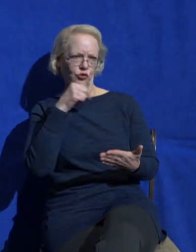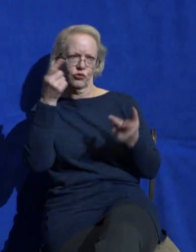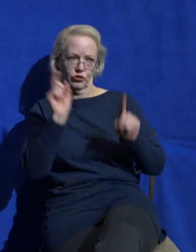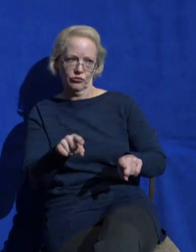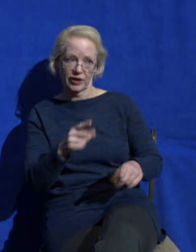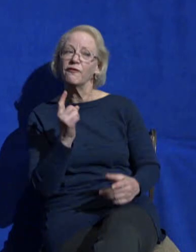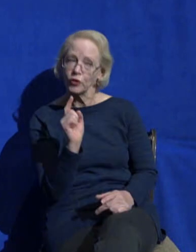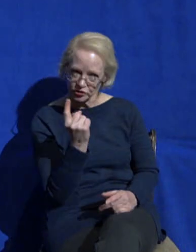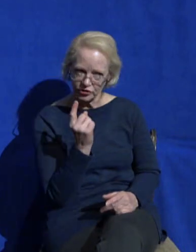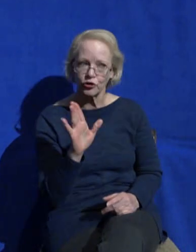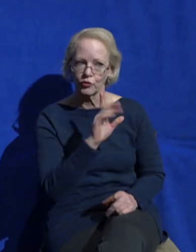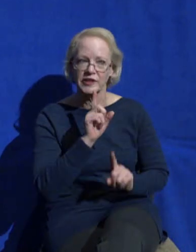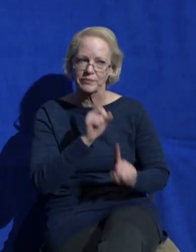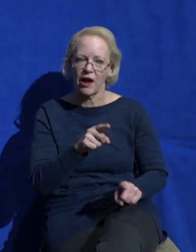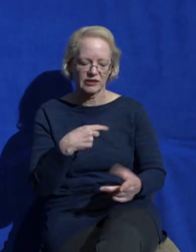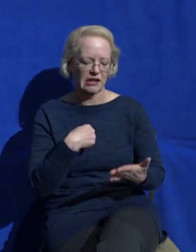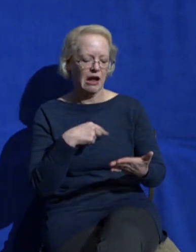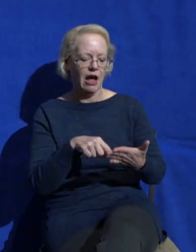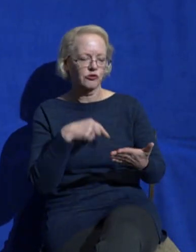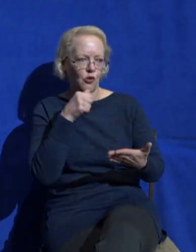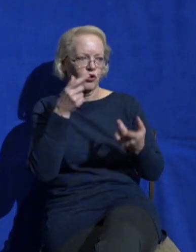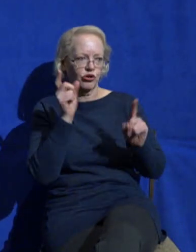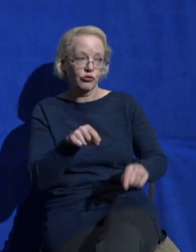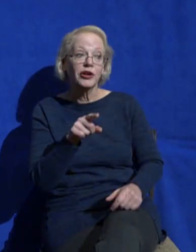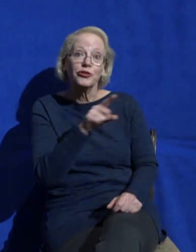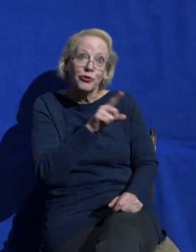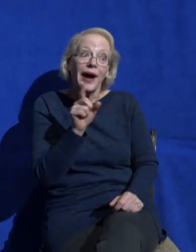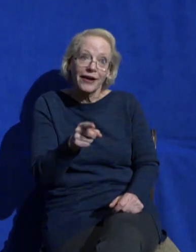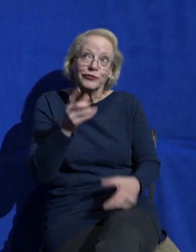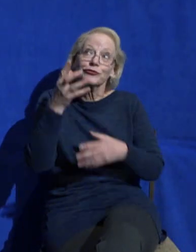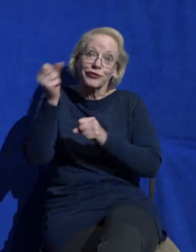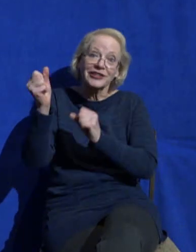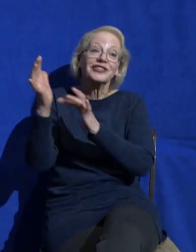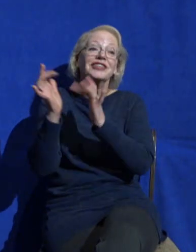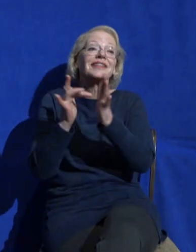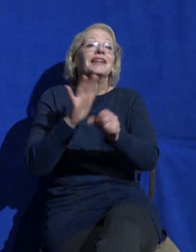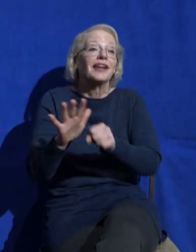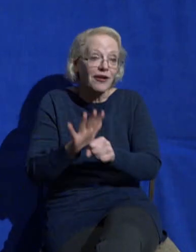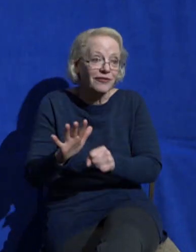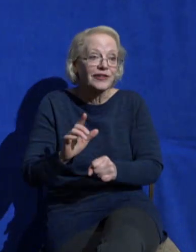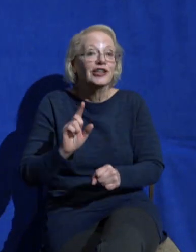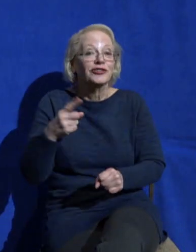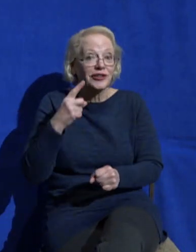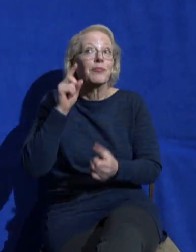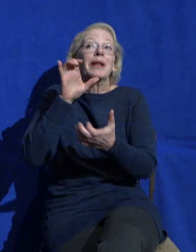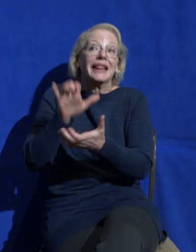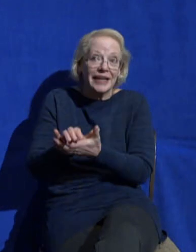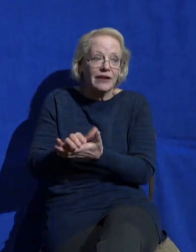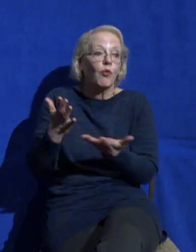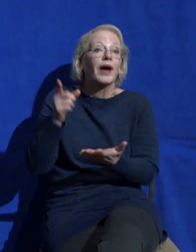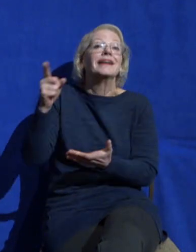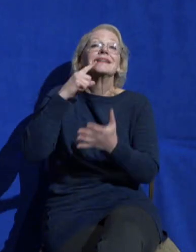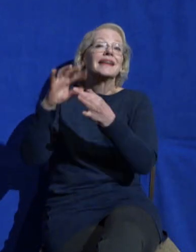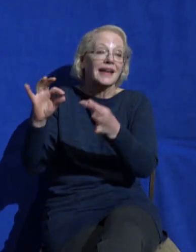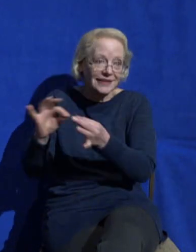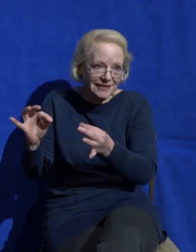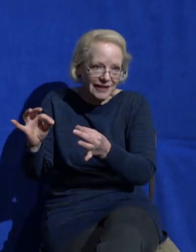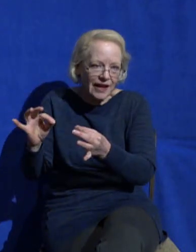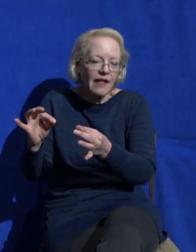At first, you're just going to have to trust Jesus enough to believe it until you actually experience it for yourself. So you ready to hear